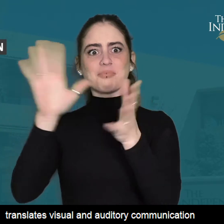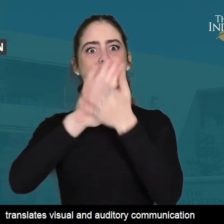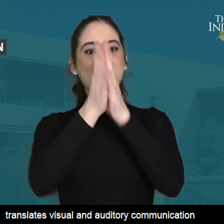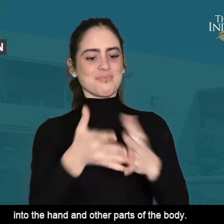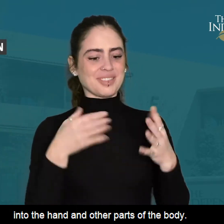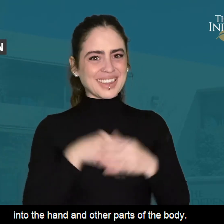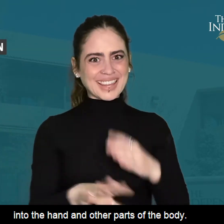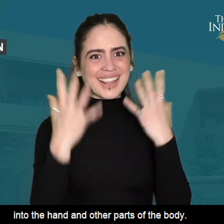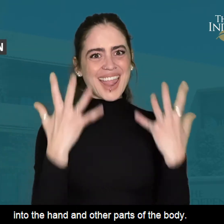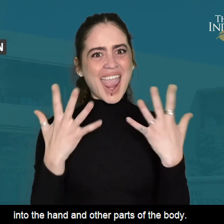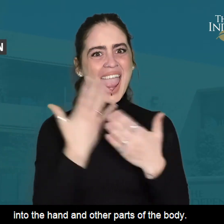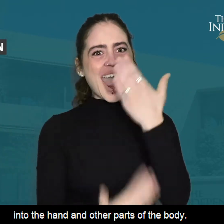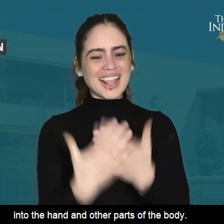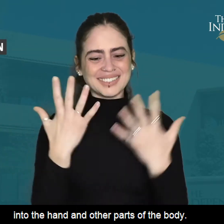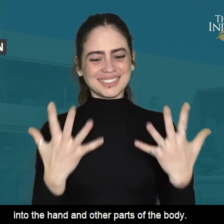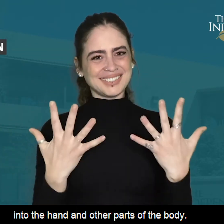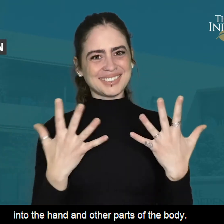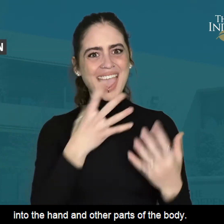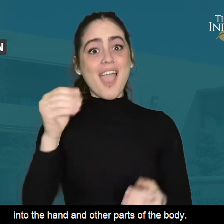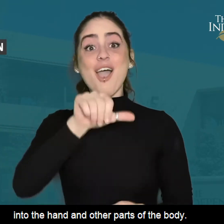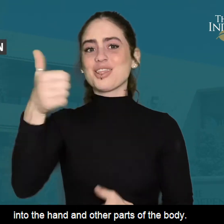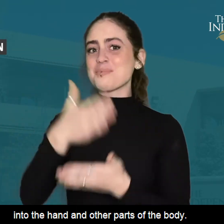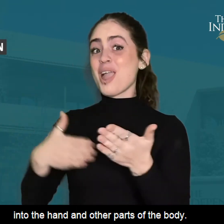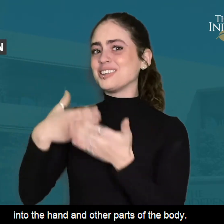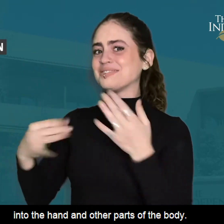into the hands and other parts of the body.